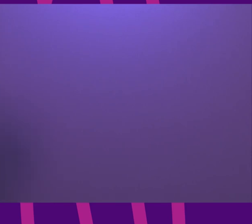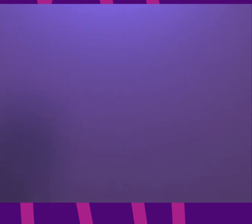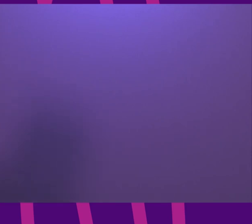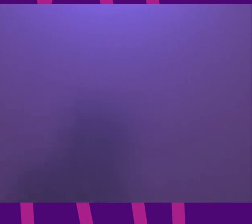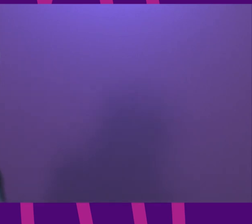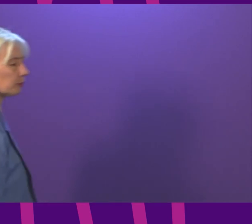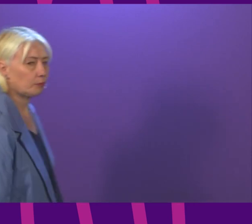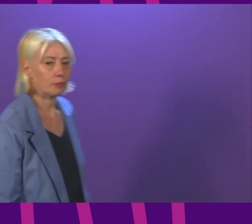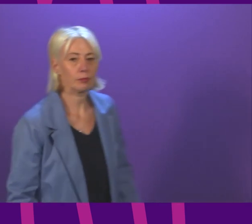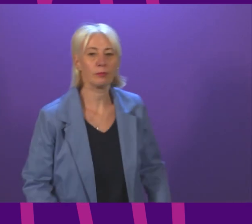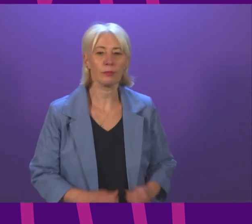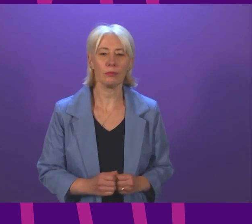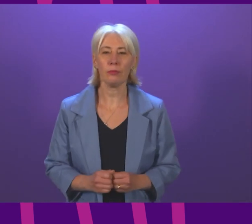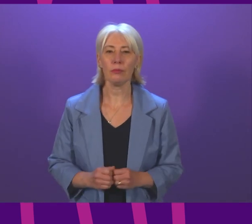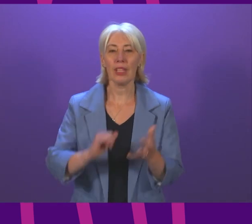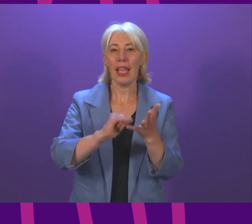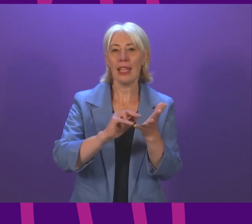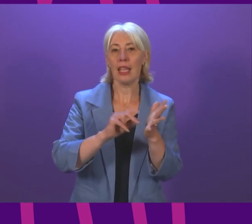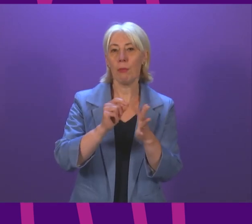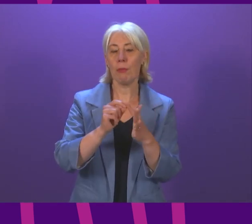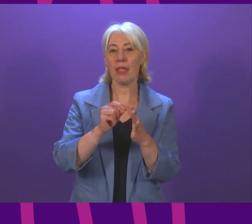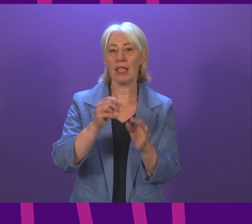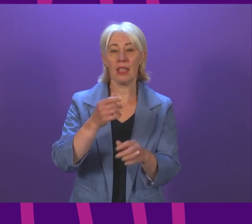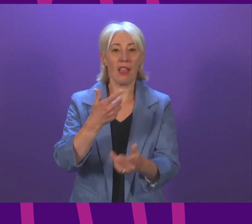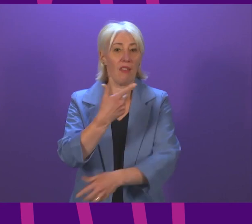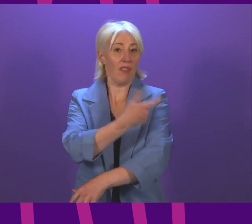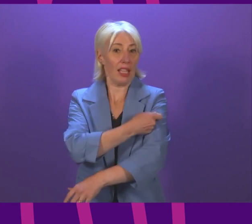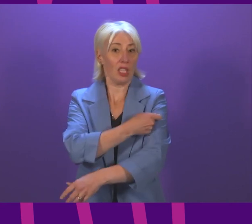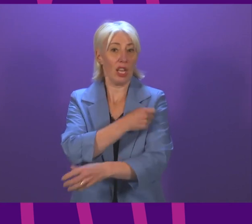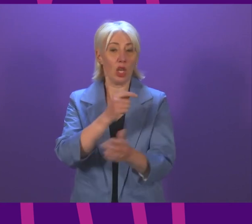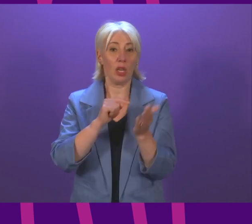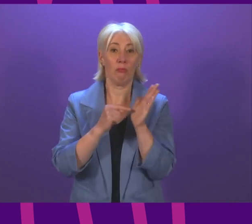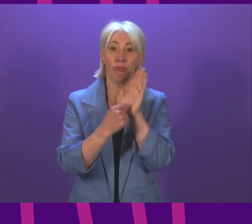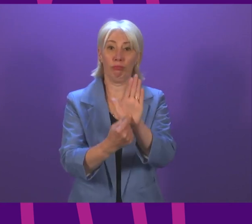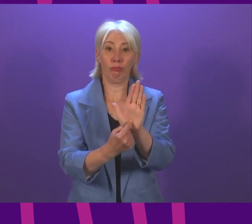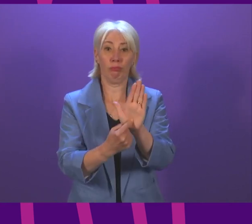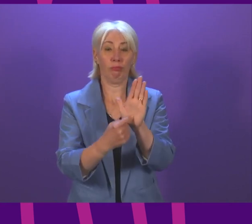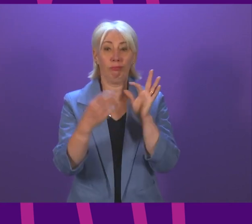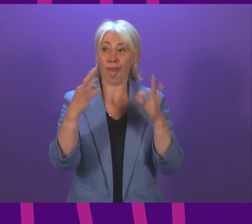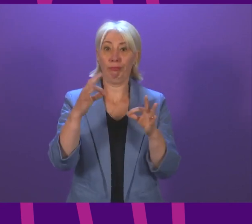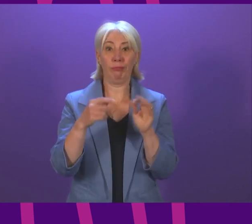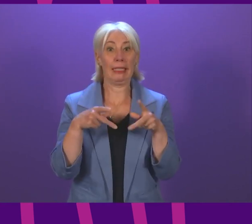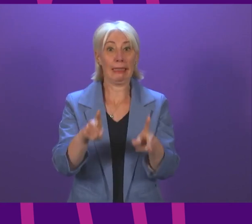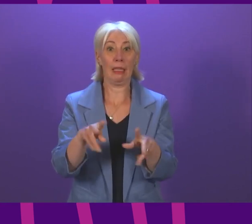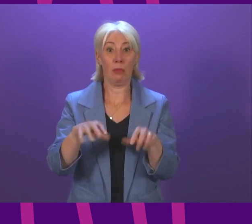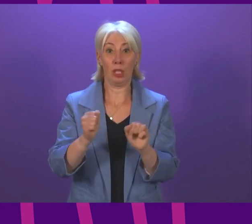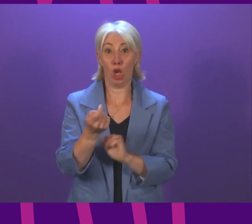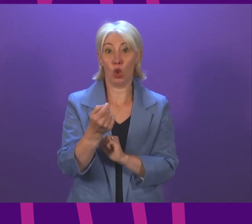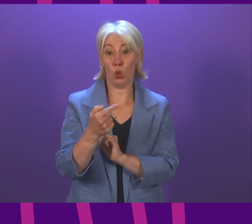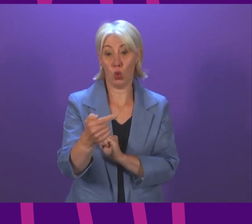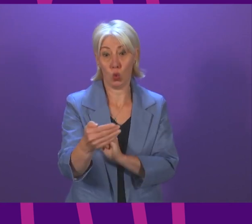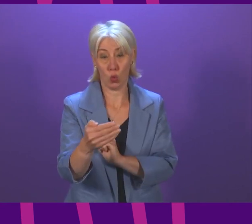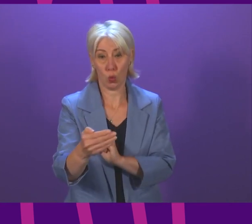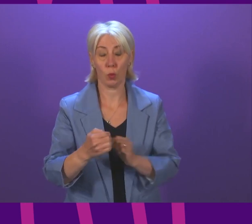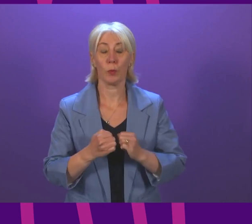Presiding Officer. The SNP's vaccination passport scheme comes into effect in just a few hours' time. And while the judgment